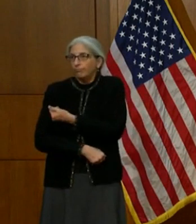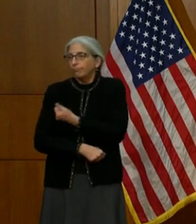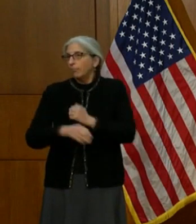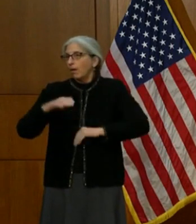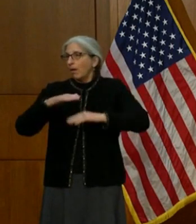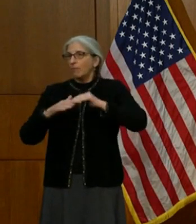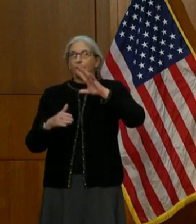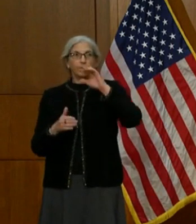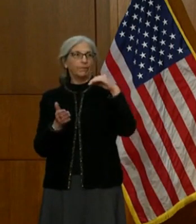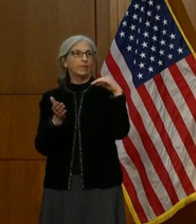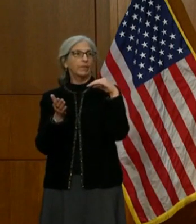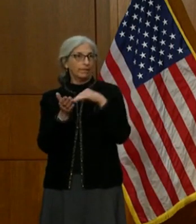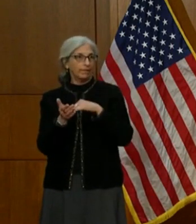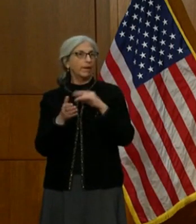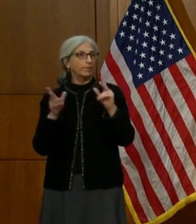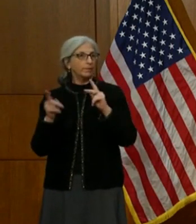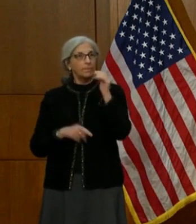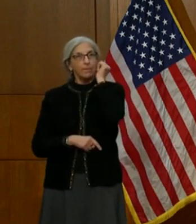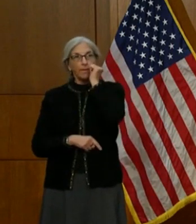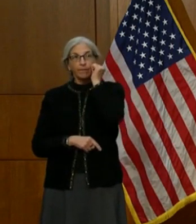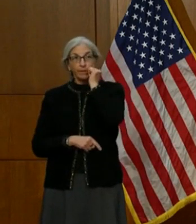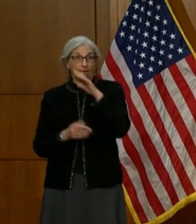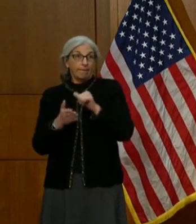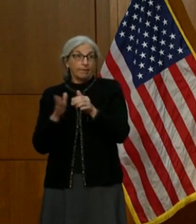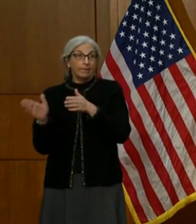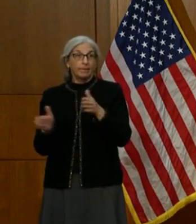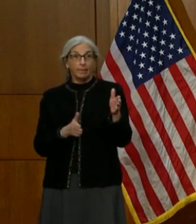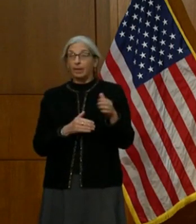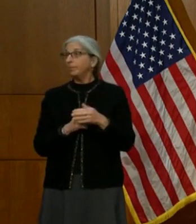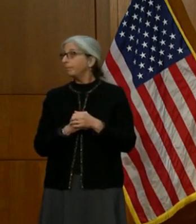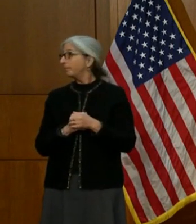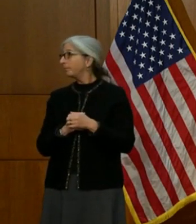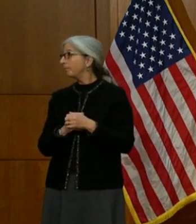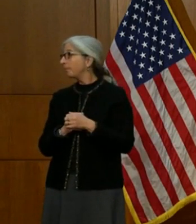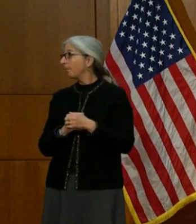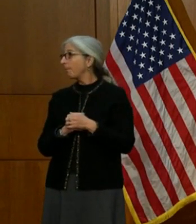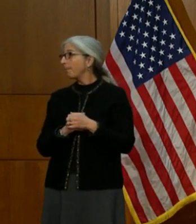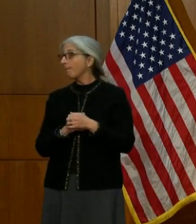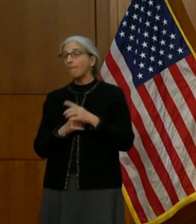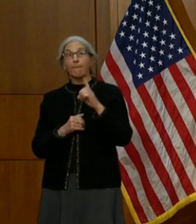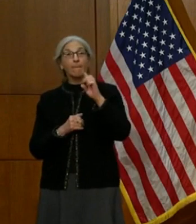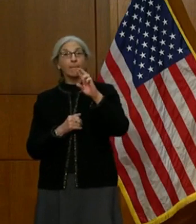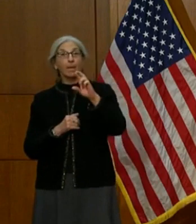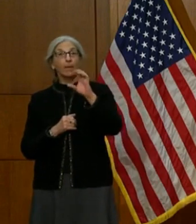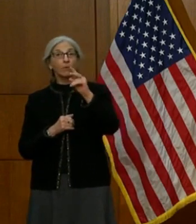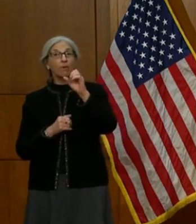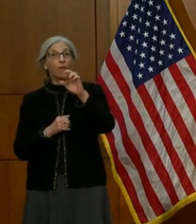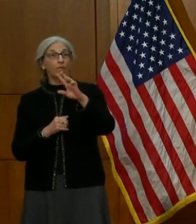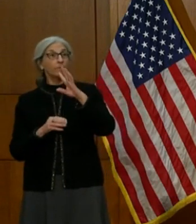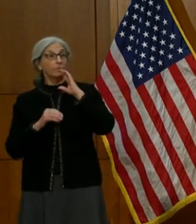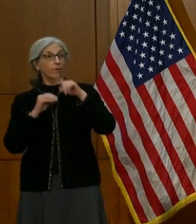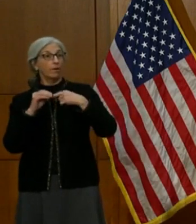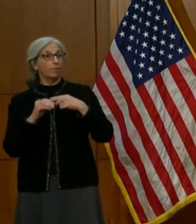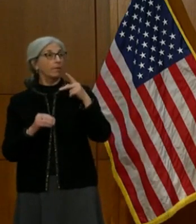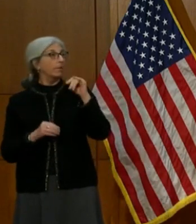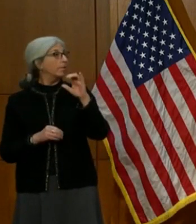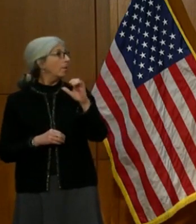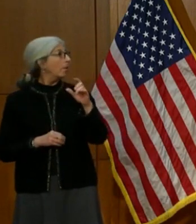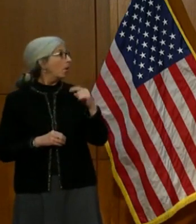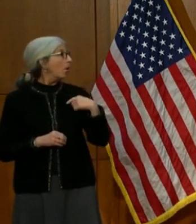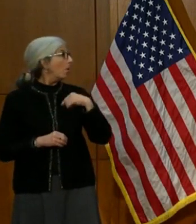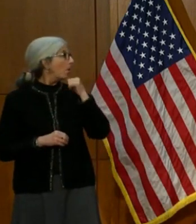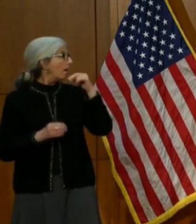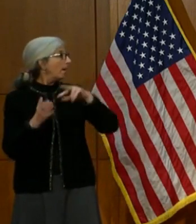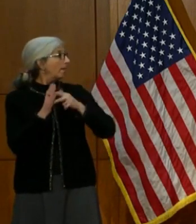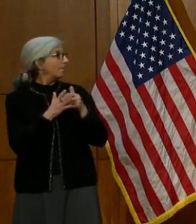fruition. So that's the plan. I think Dr. Allard wanted to talk about the... Yes. I didn't mean to leave you out.